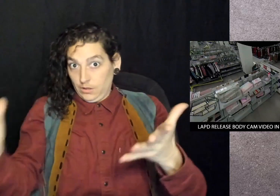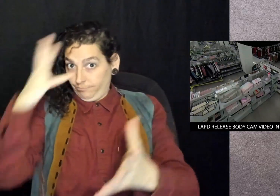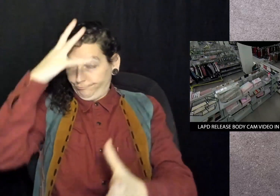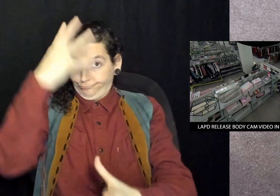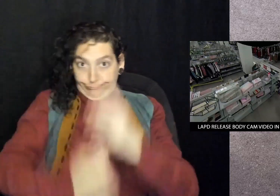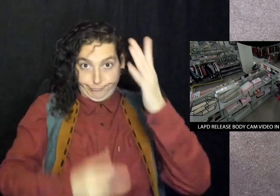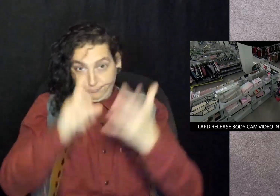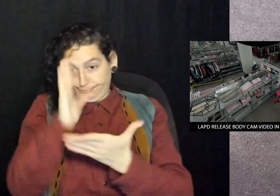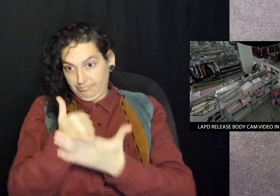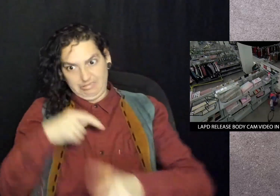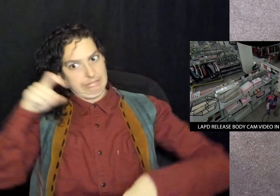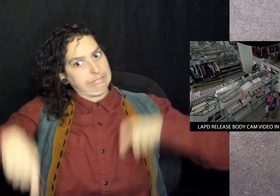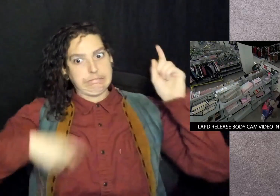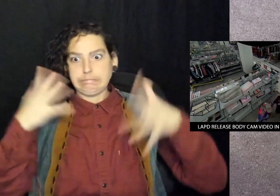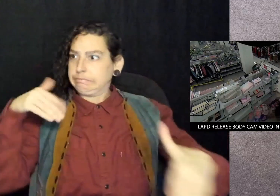rampage inside the store.